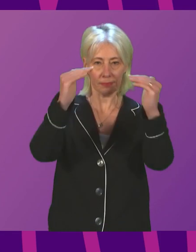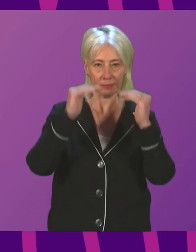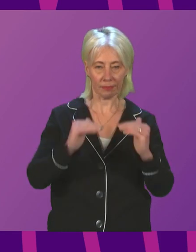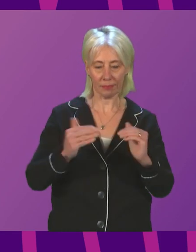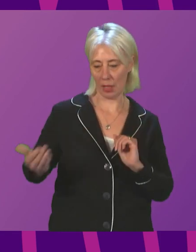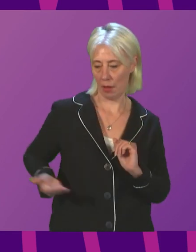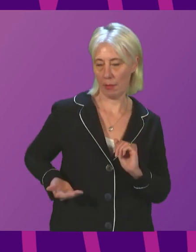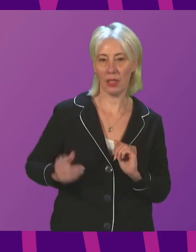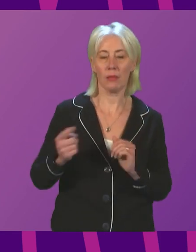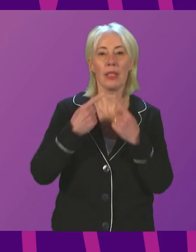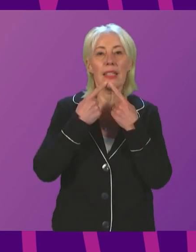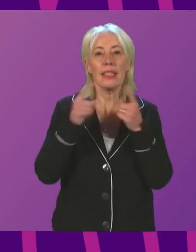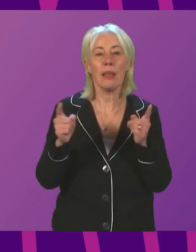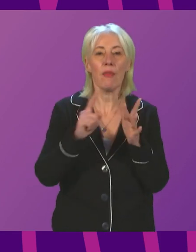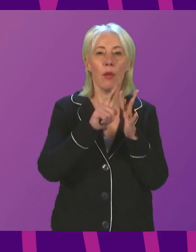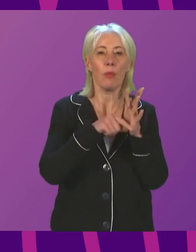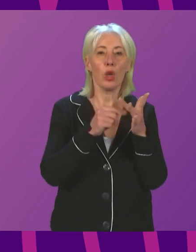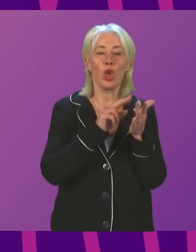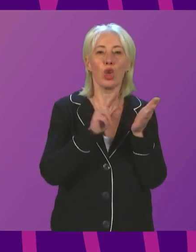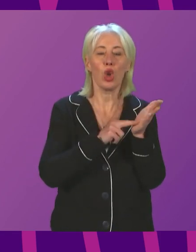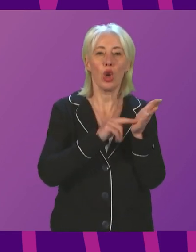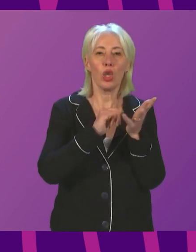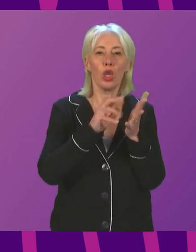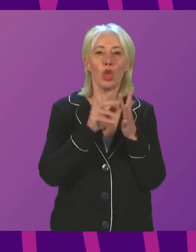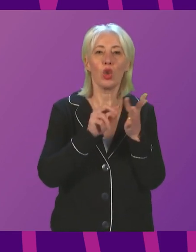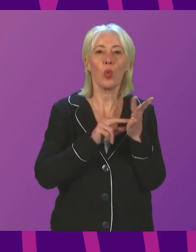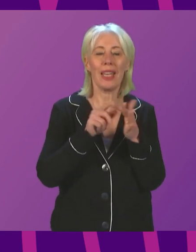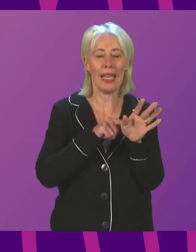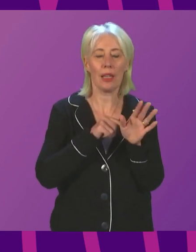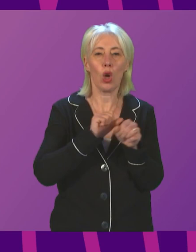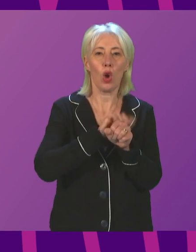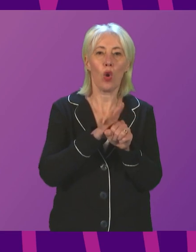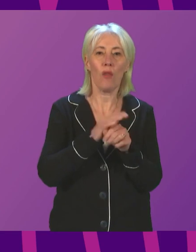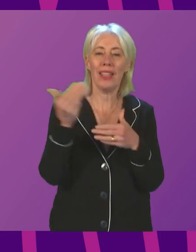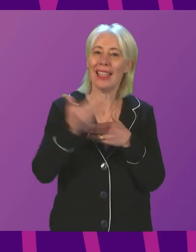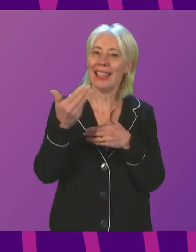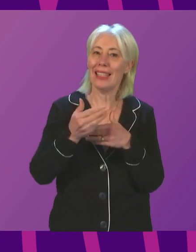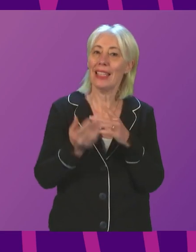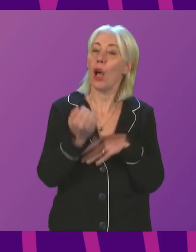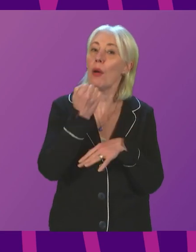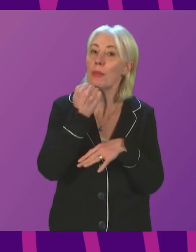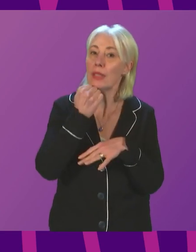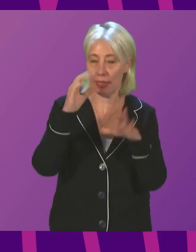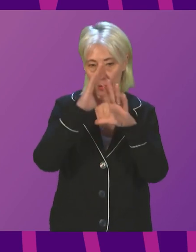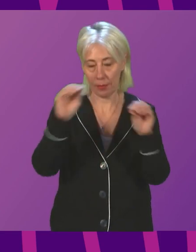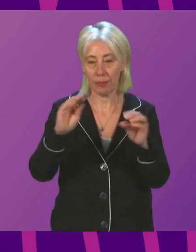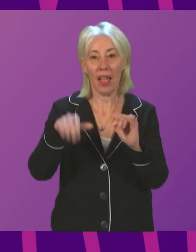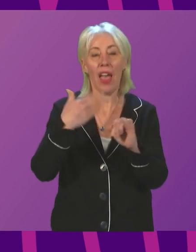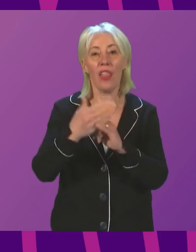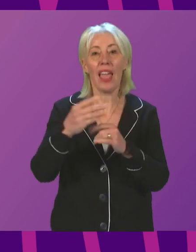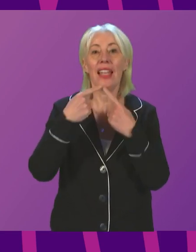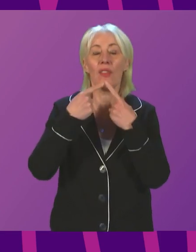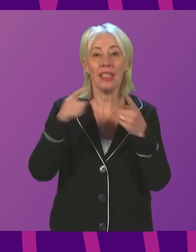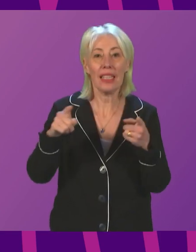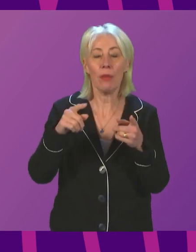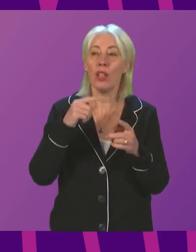Business is a statement by John Swinney on COVID-19 update. The Deputy First Minister will take questions at the end of his statement and